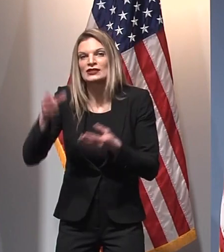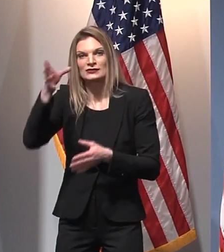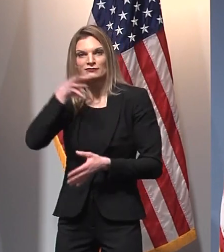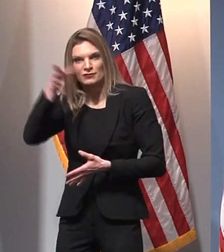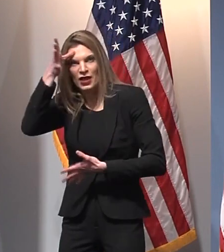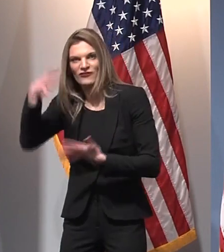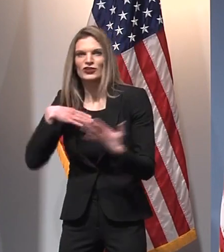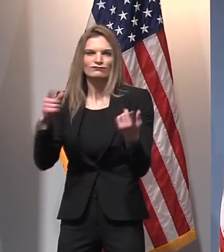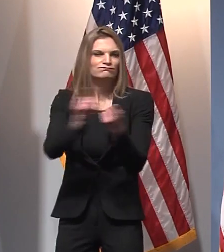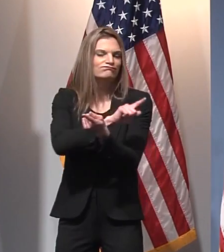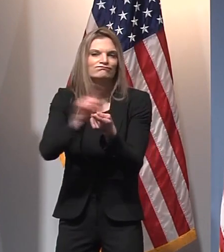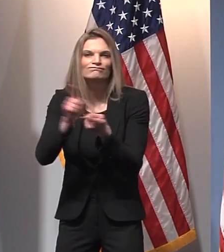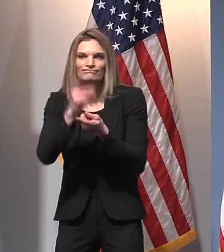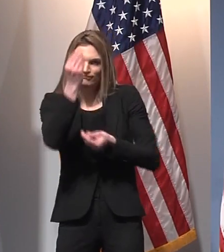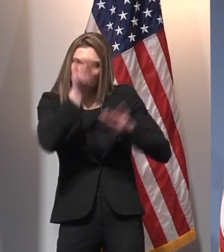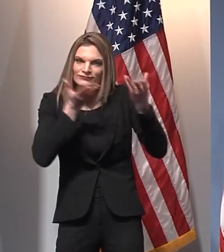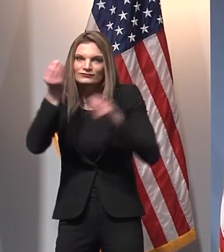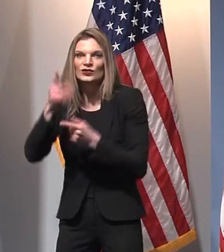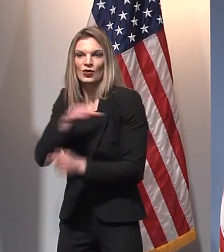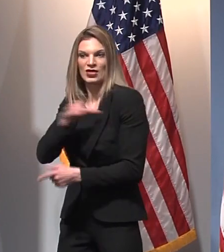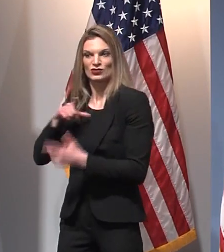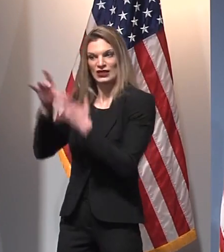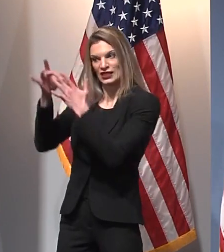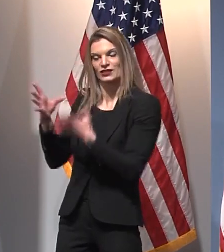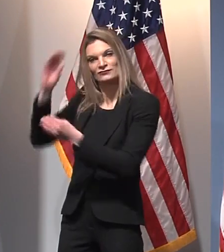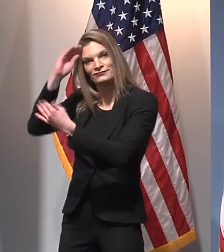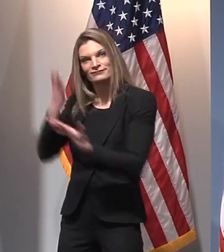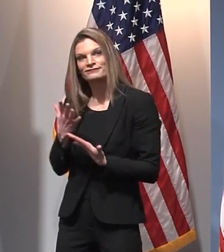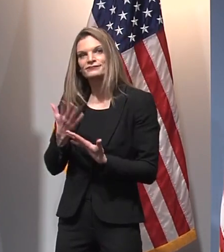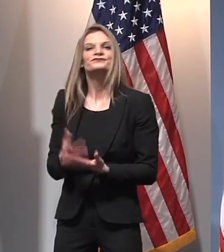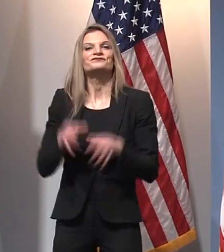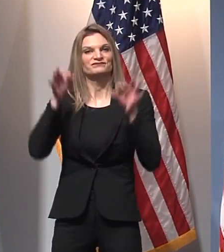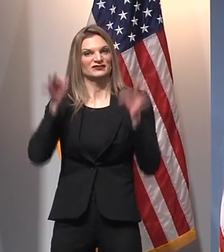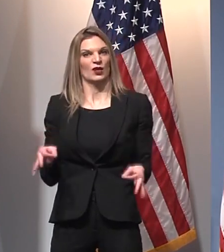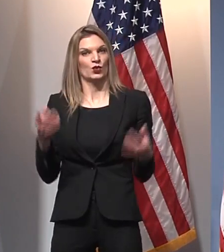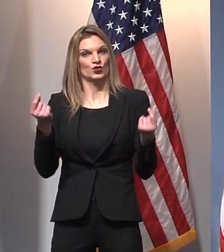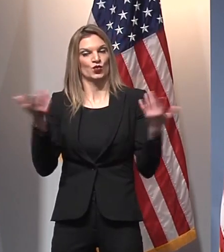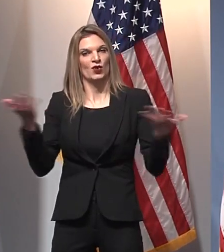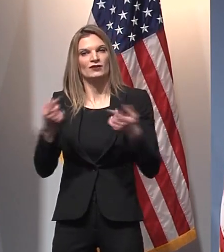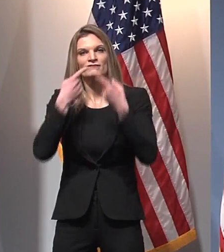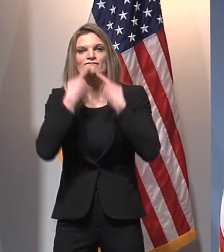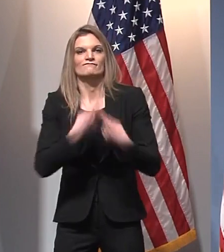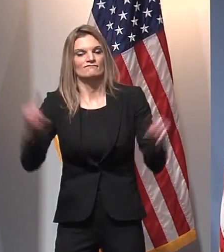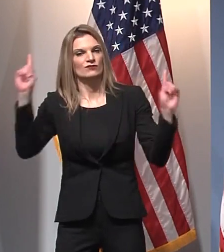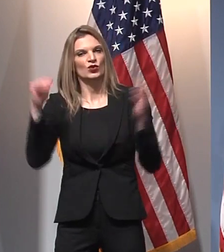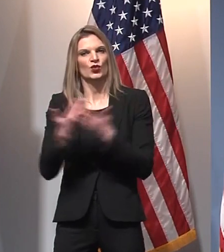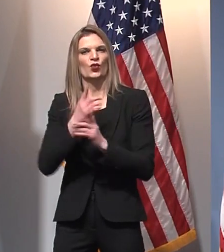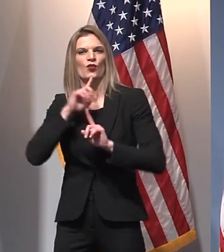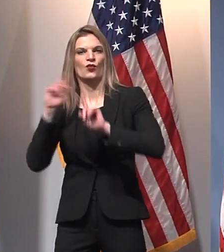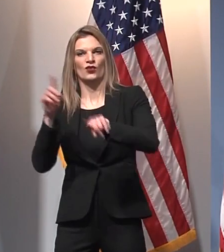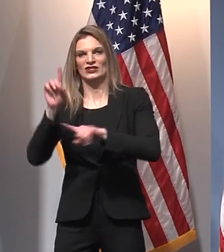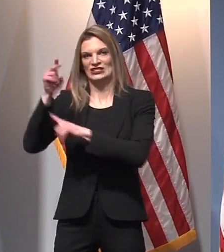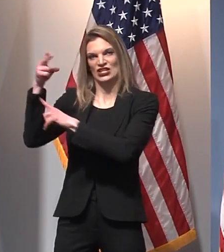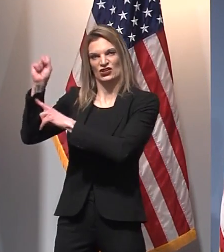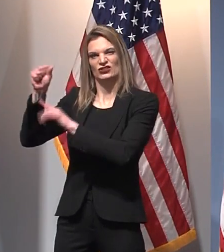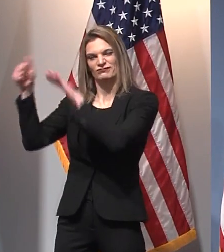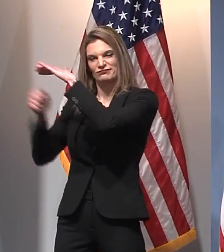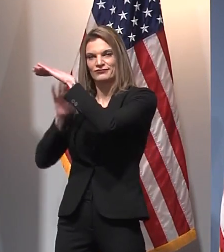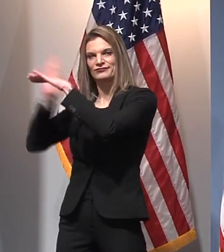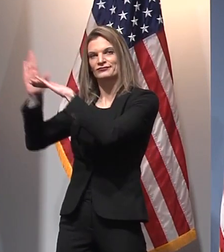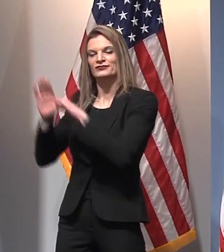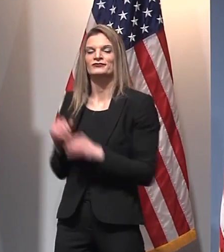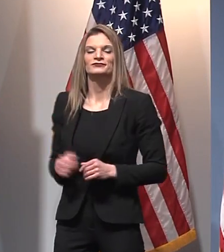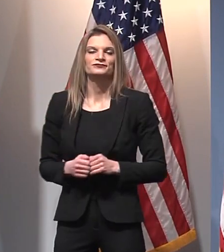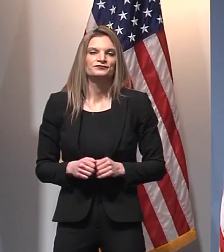parents, and legislative leaders, today, DHHS is issuing a new EPI order that will allow sports